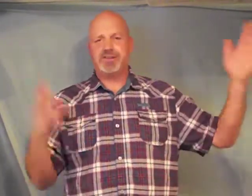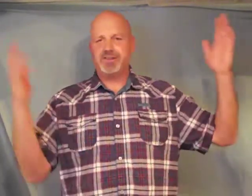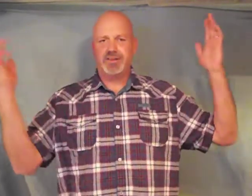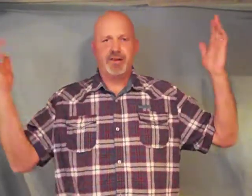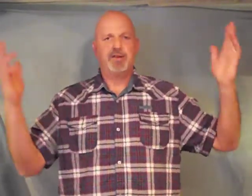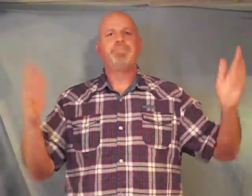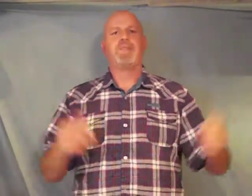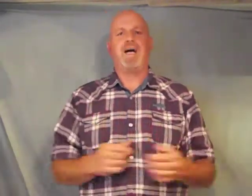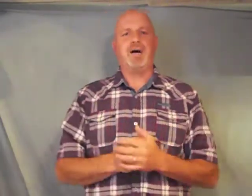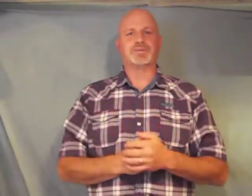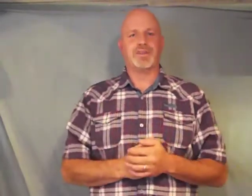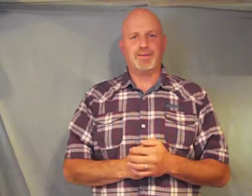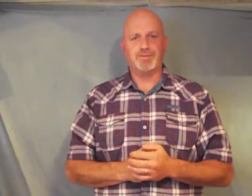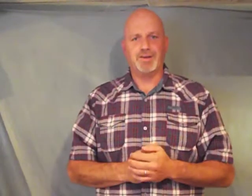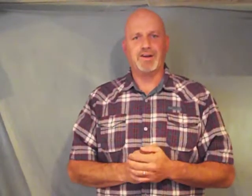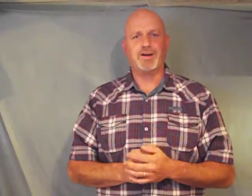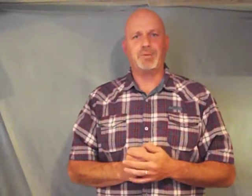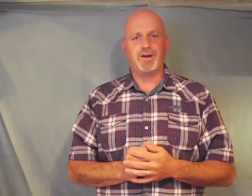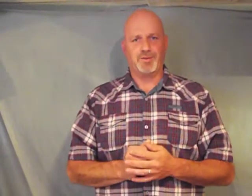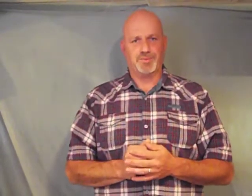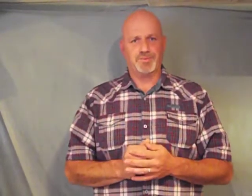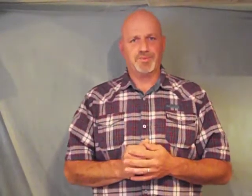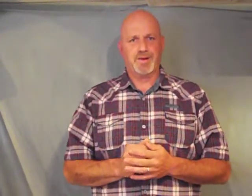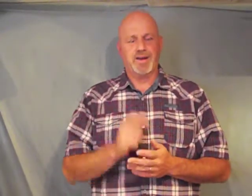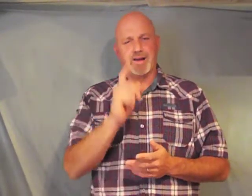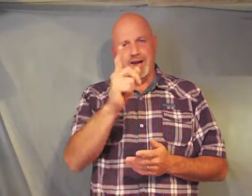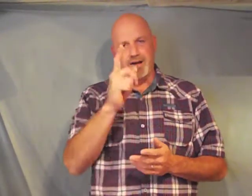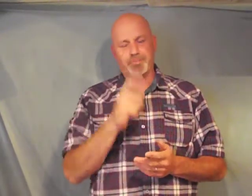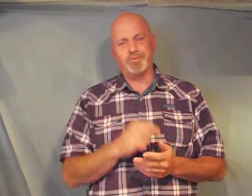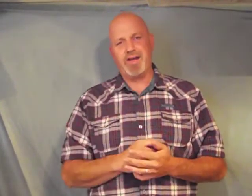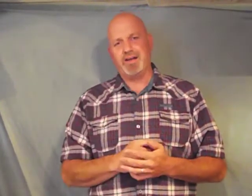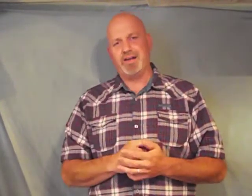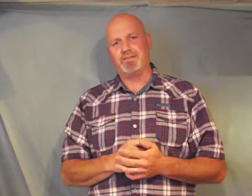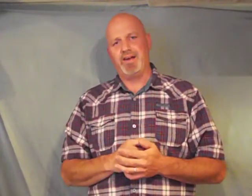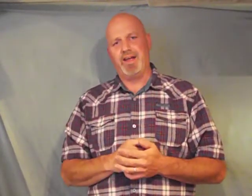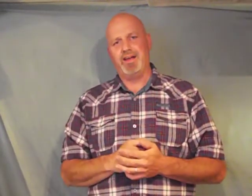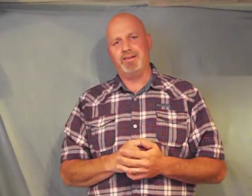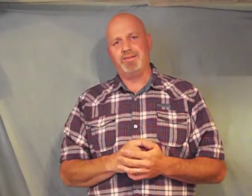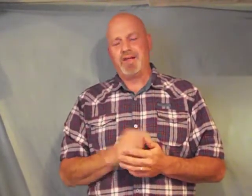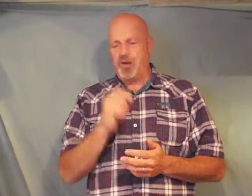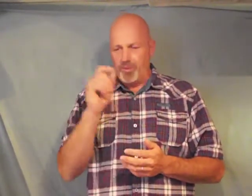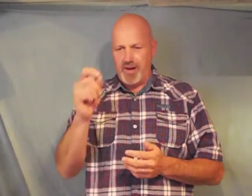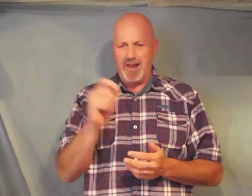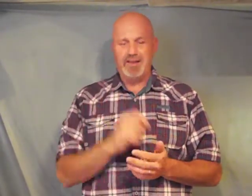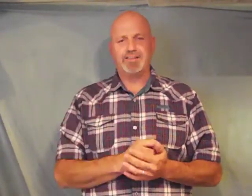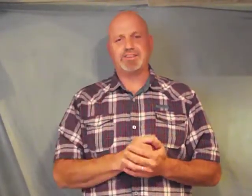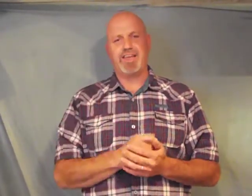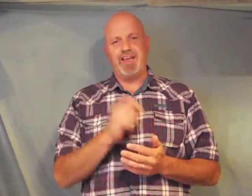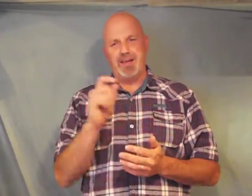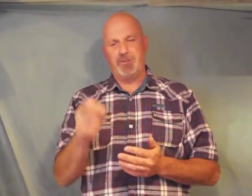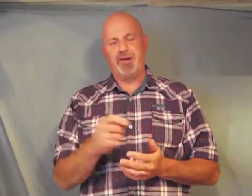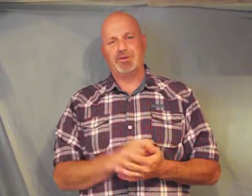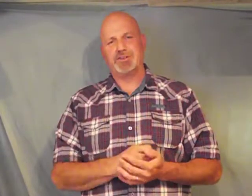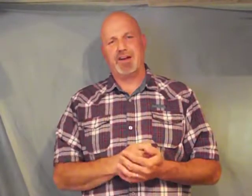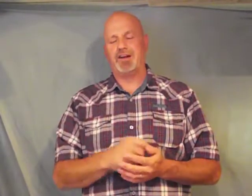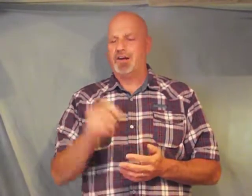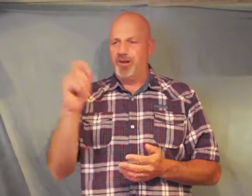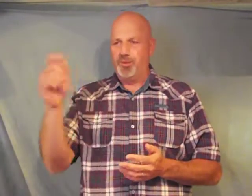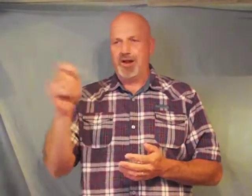I was left doing it on my own God provided every need when I didn't see him he was there when I